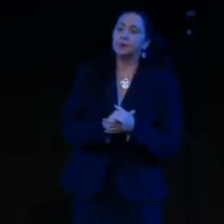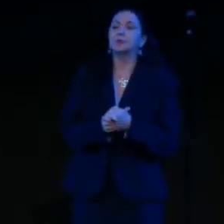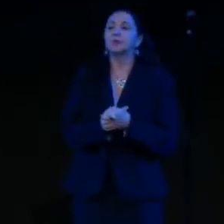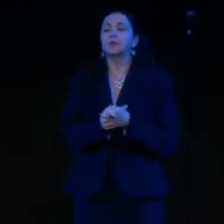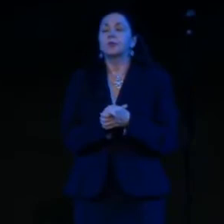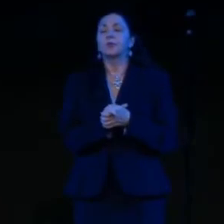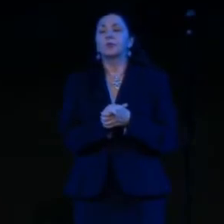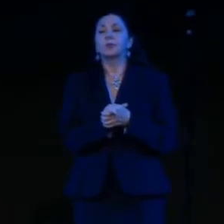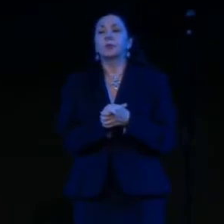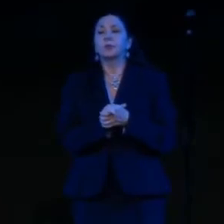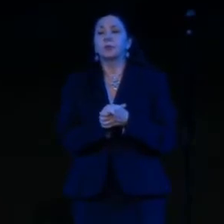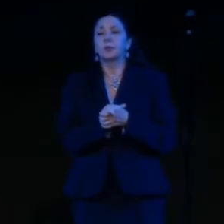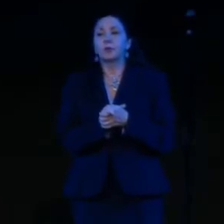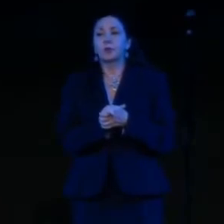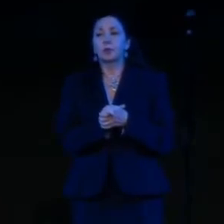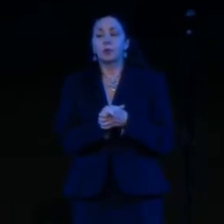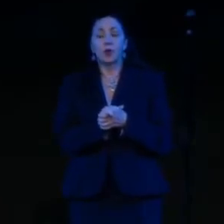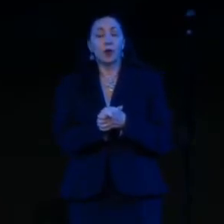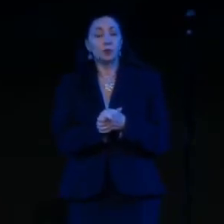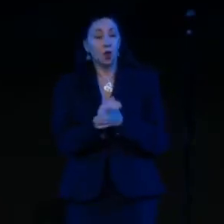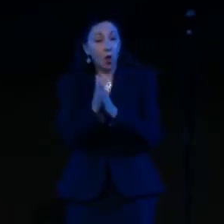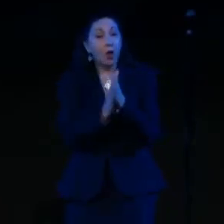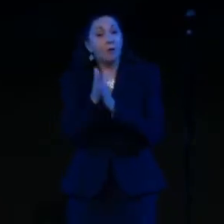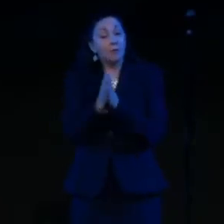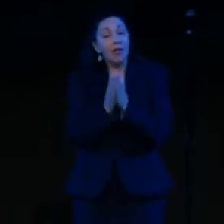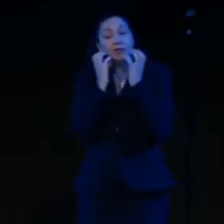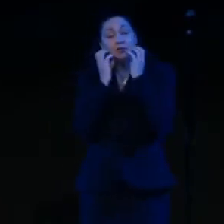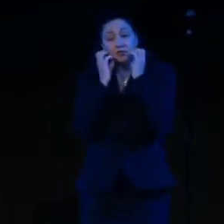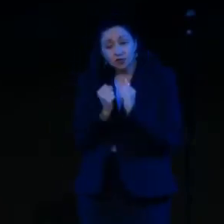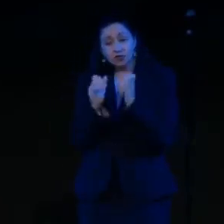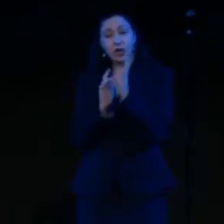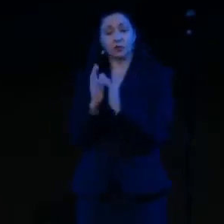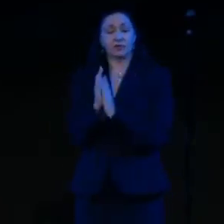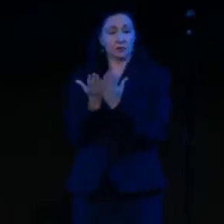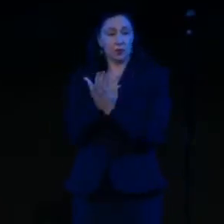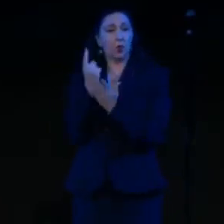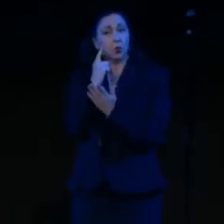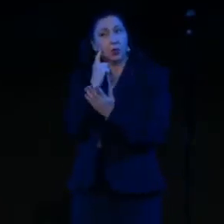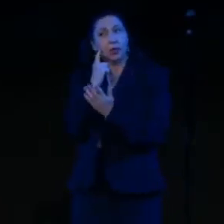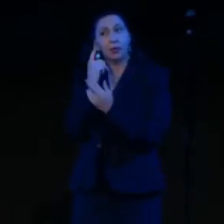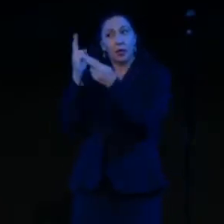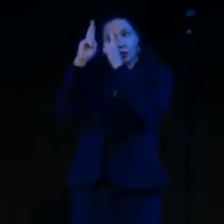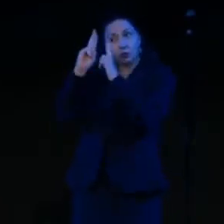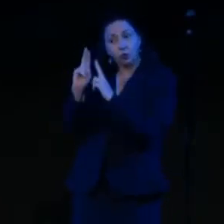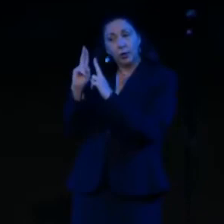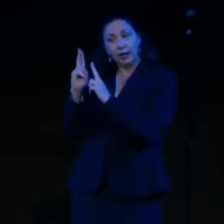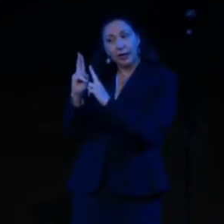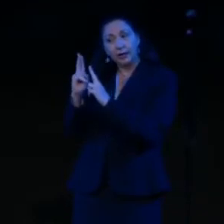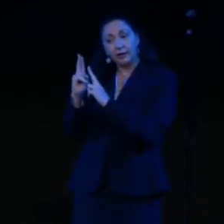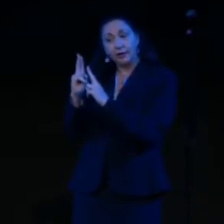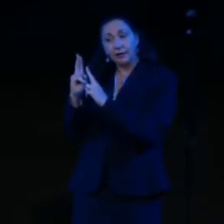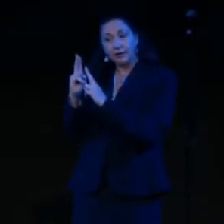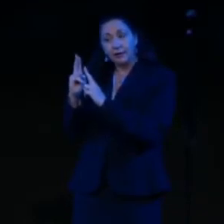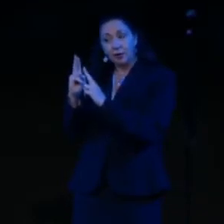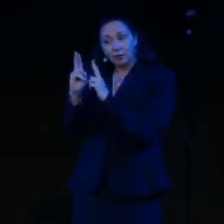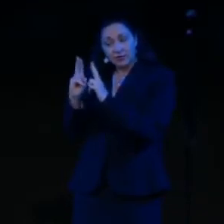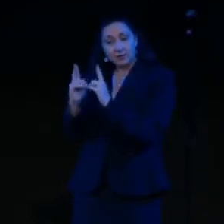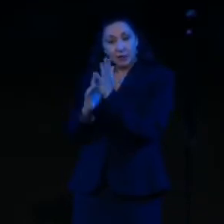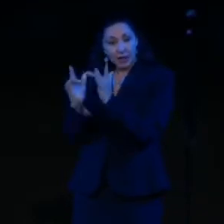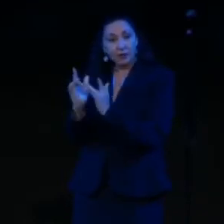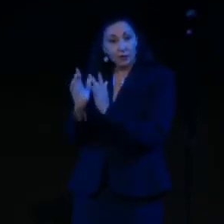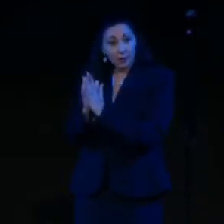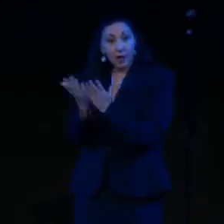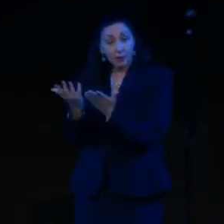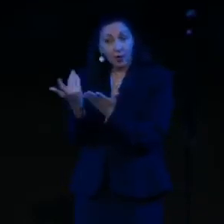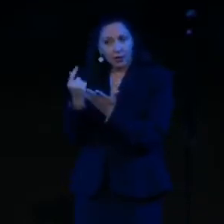So we care deeply about this book. We have a high view of Scripture. We believe that God speaks through this book. And we try to order our